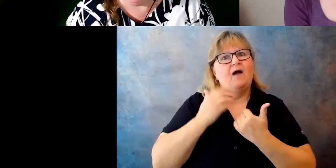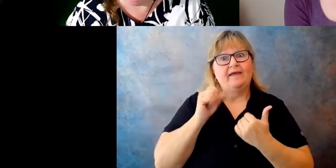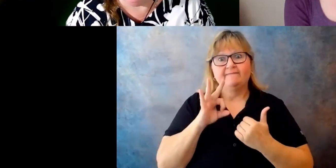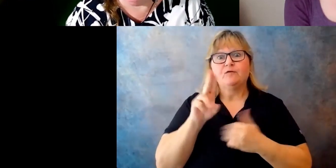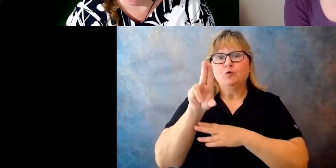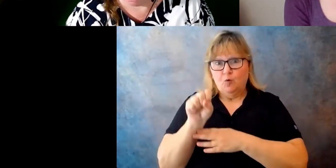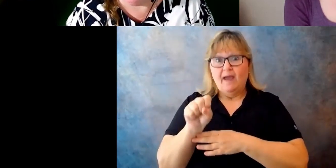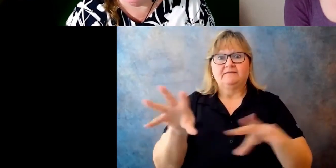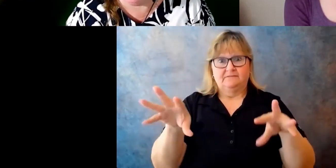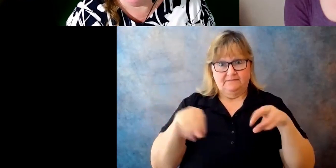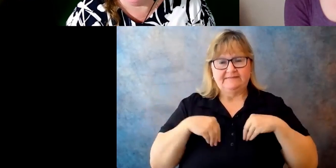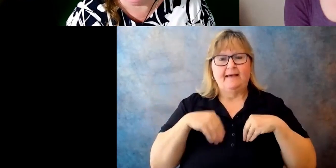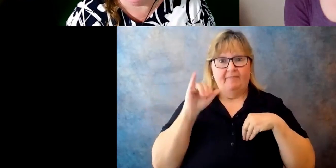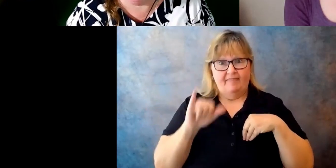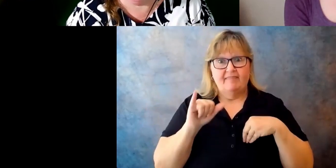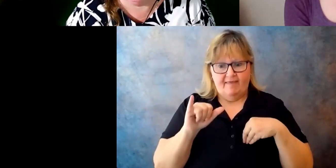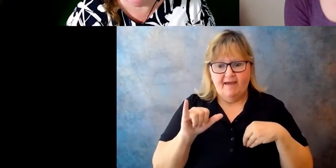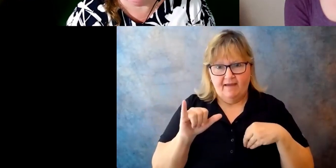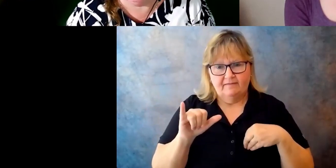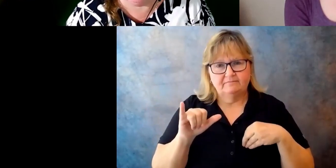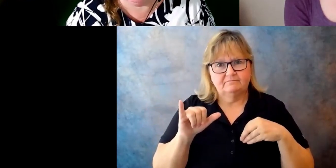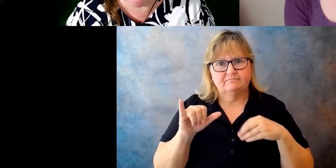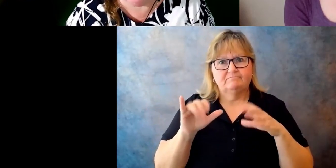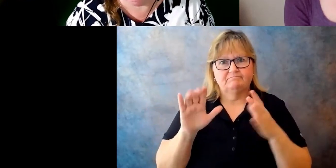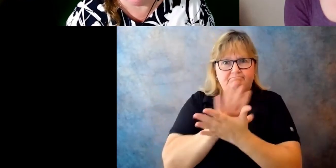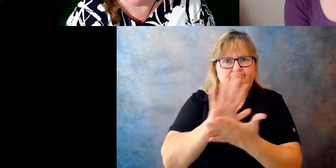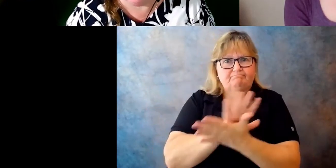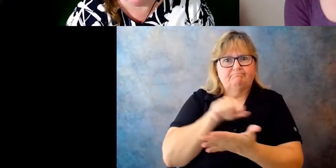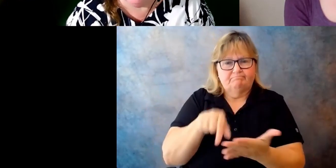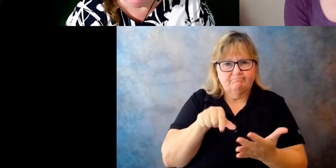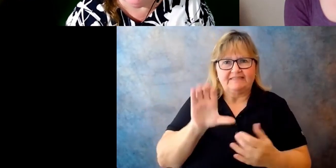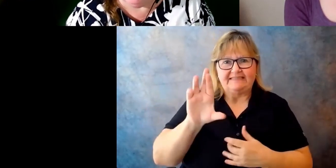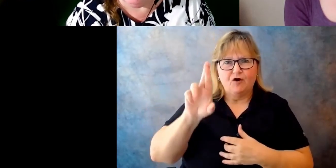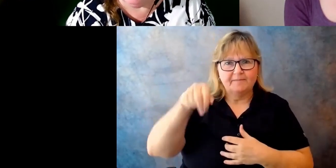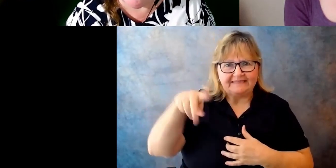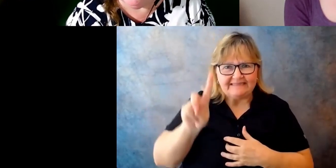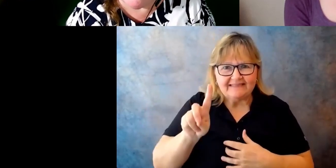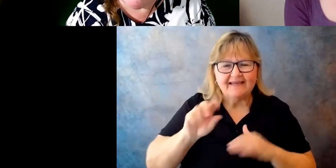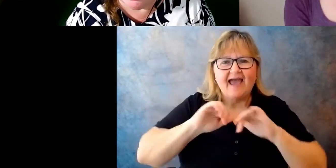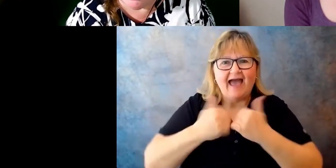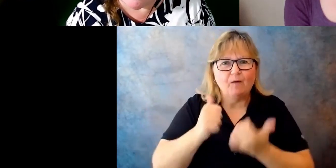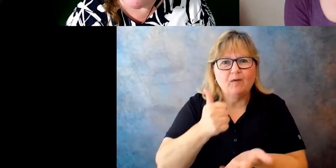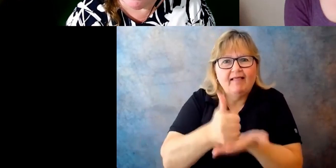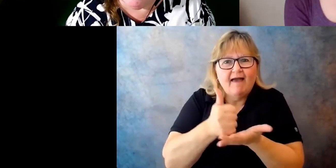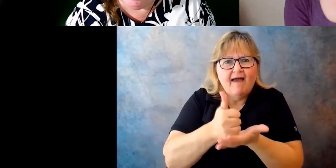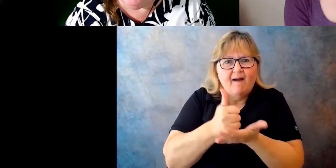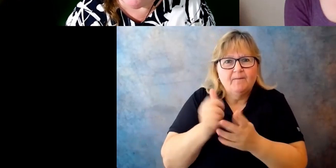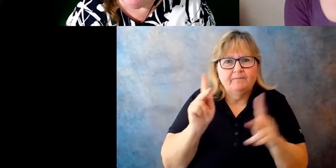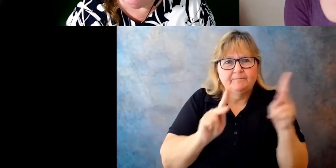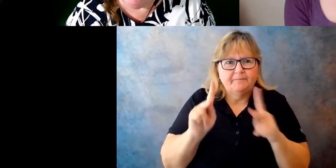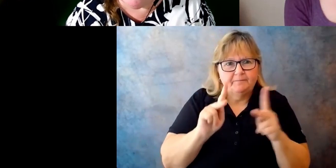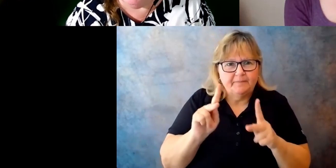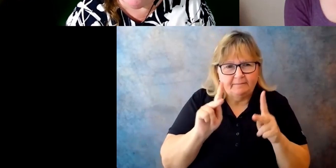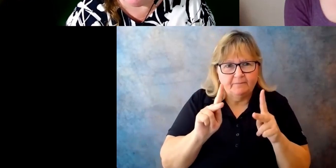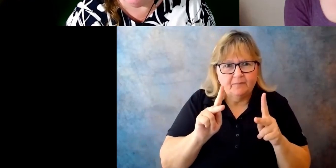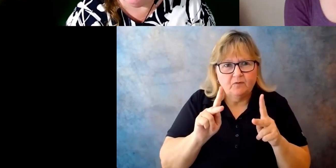with medical or special education or chronic medical needs or disabilities, how would